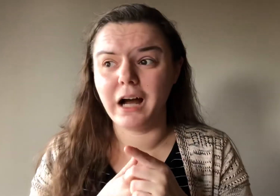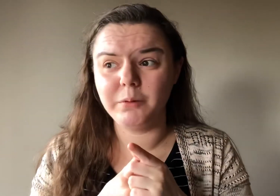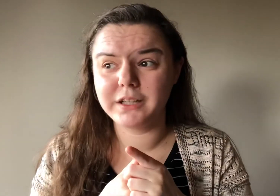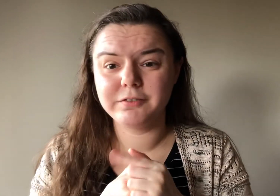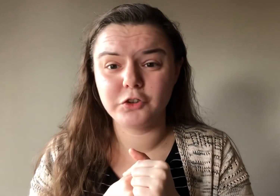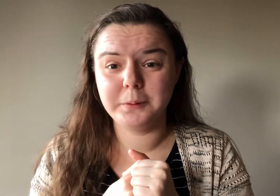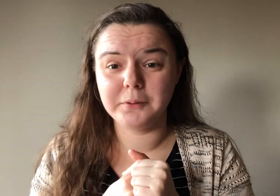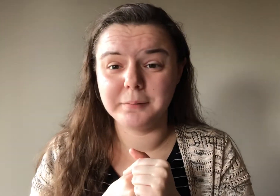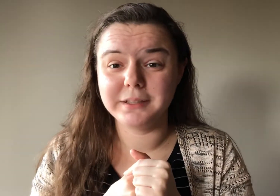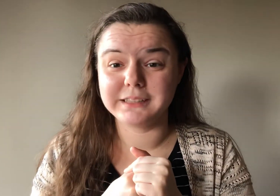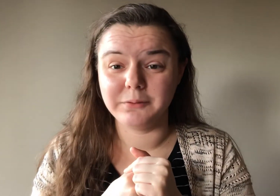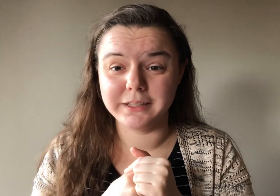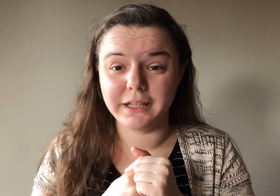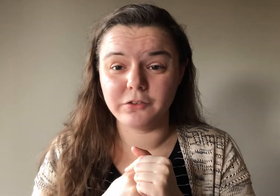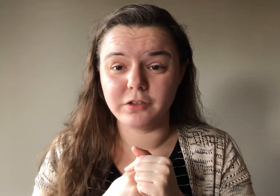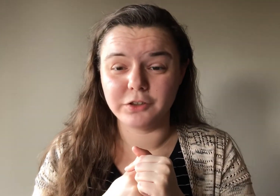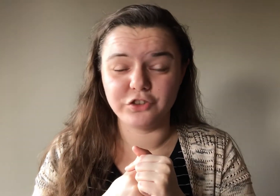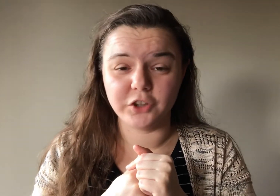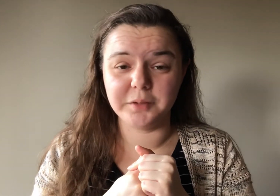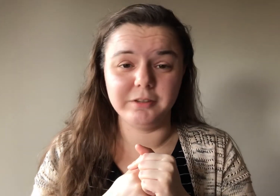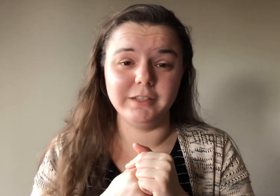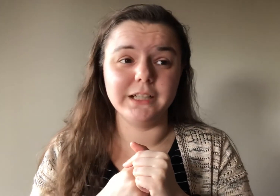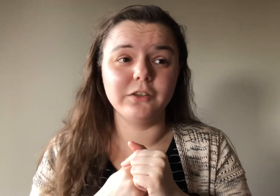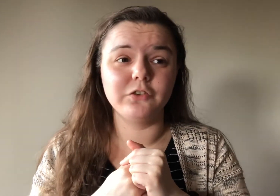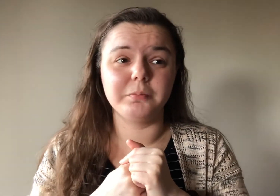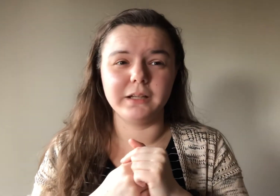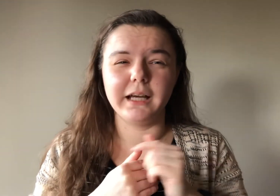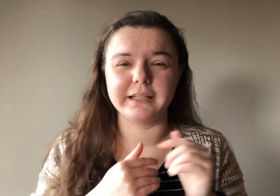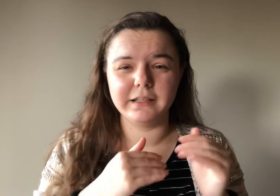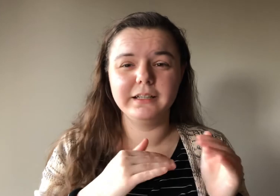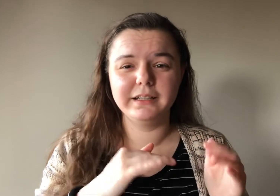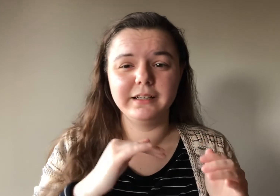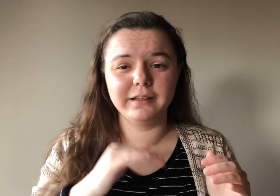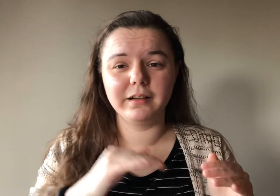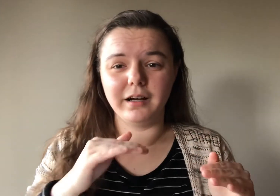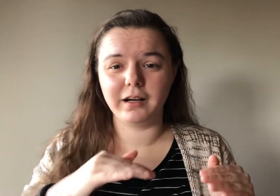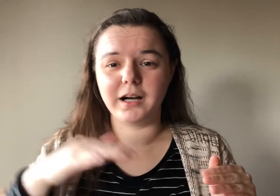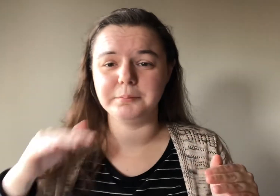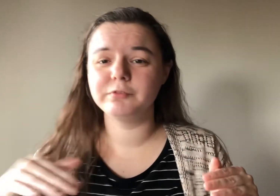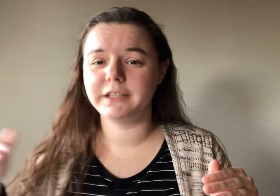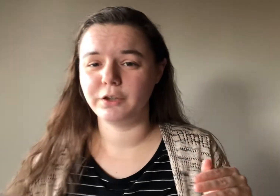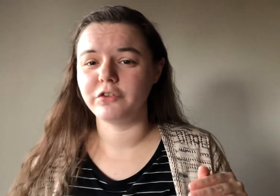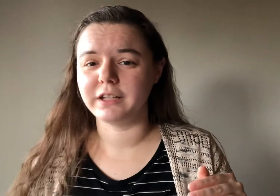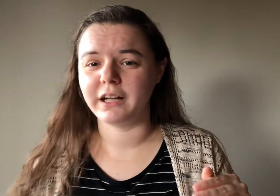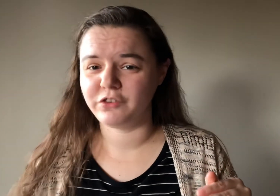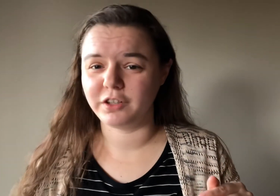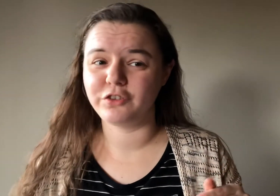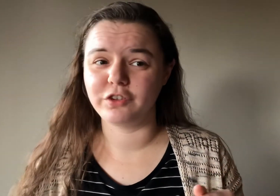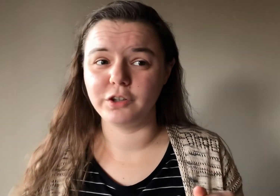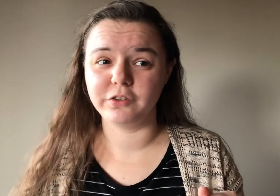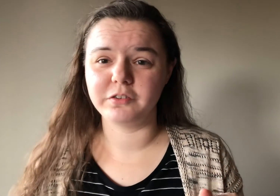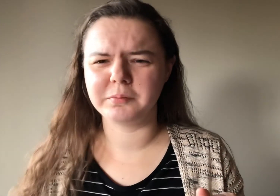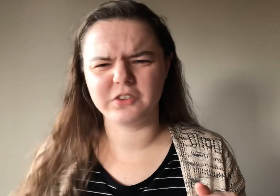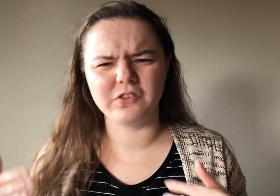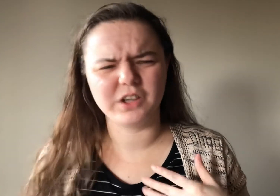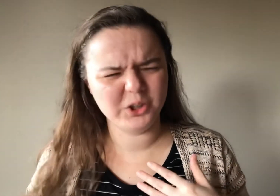not one of the first people I picked out when Kate started showing me videos, but, like, a couple videos in, I started to notice him because I was like,